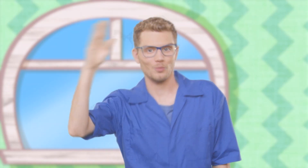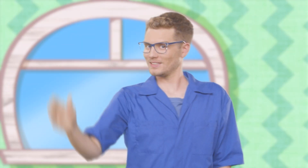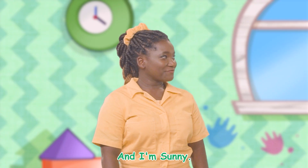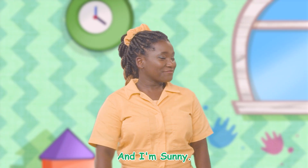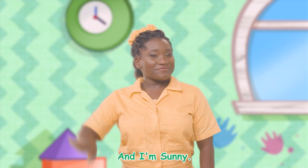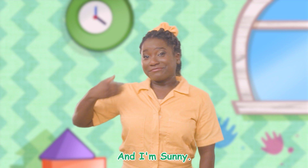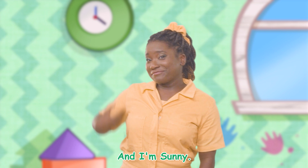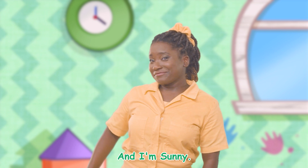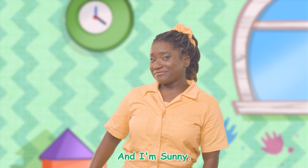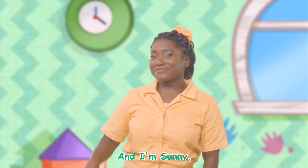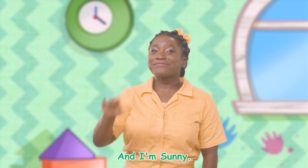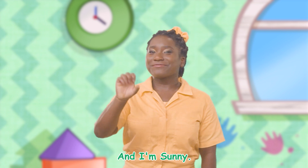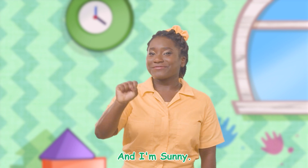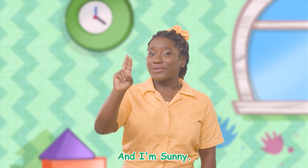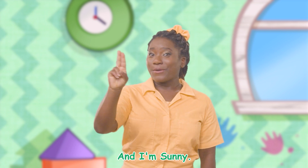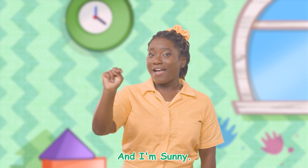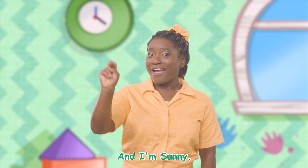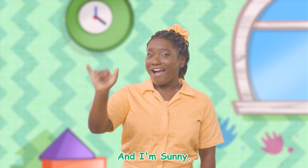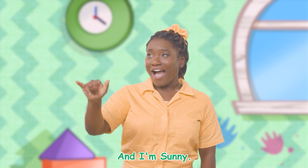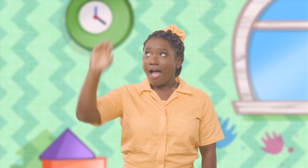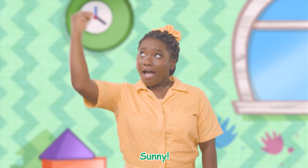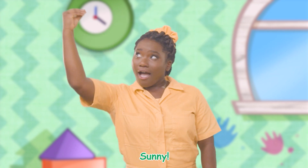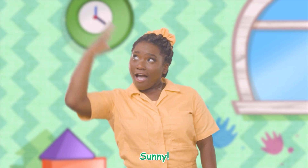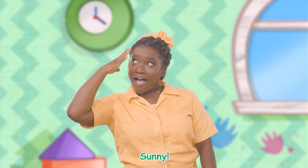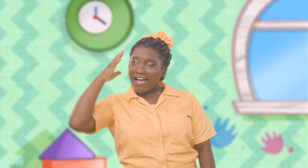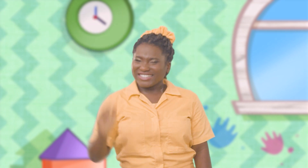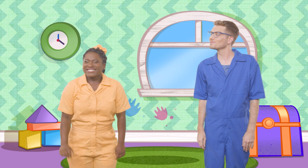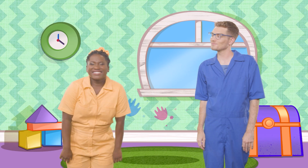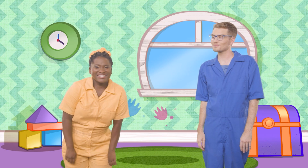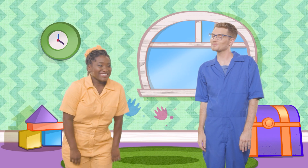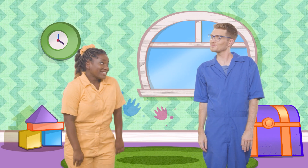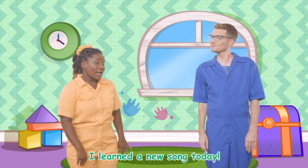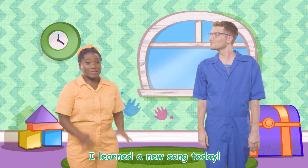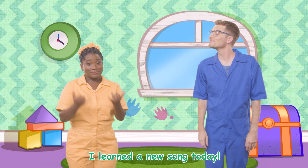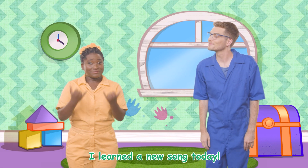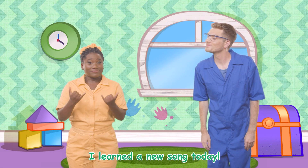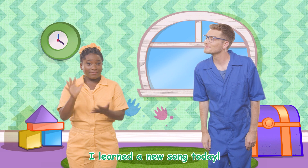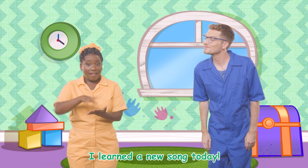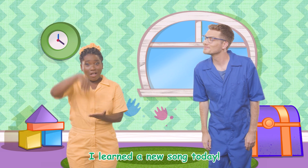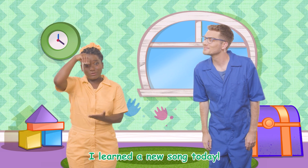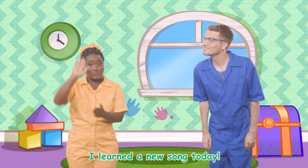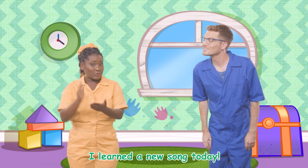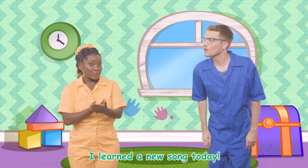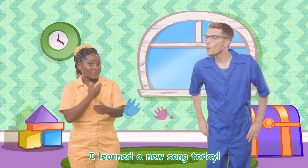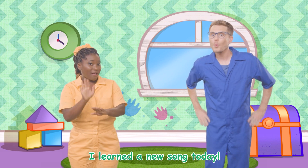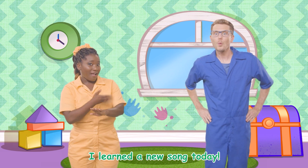And I'm Sunny Sunny I learned a new song today